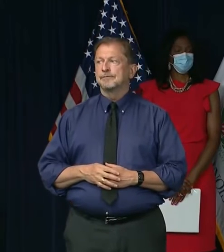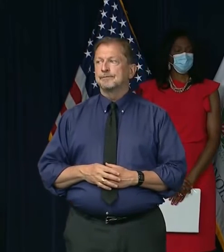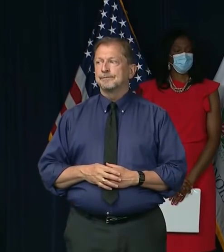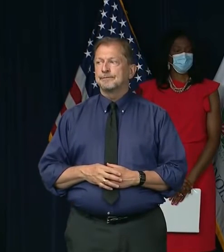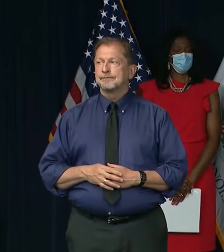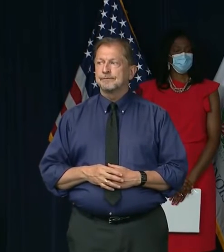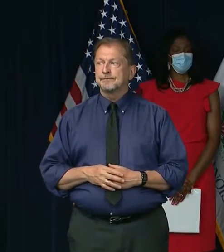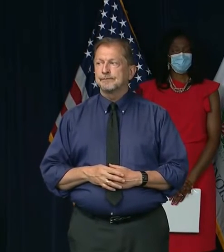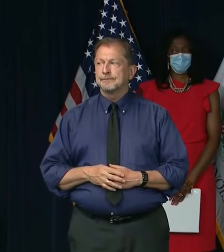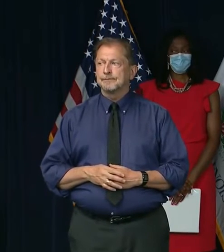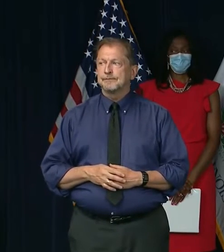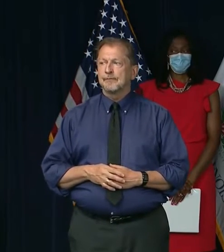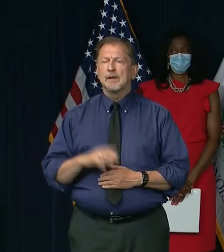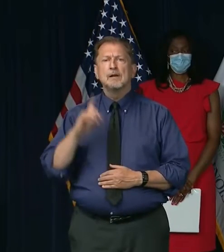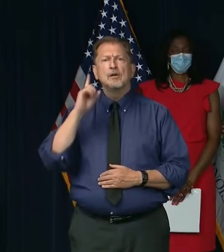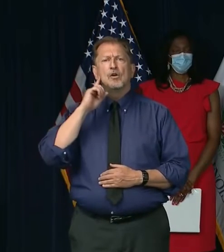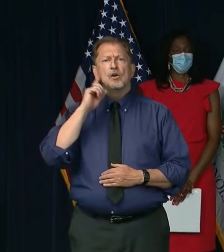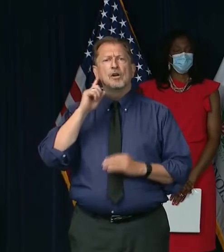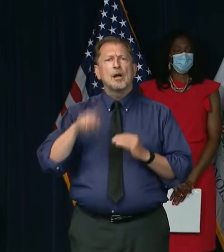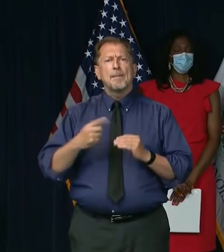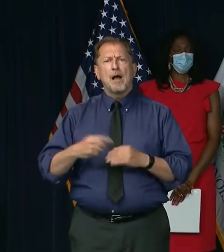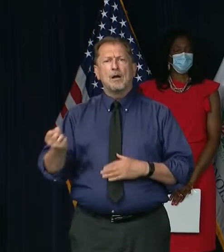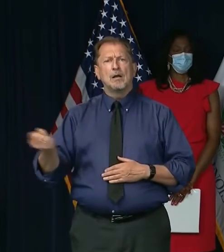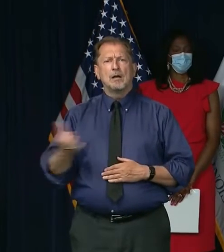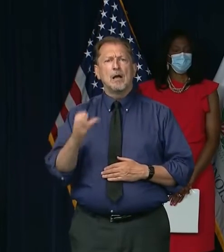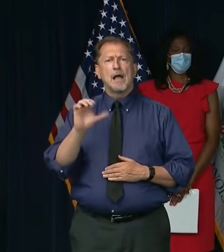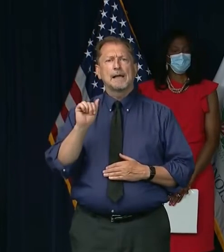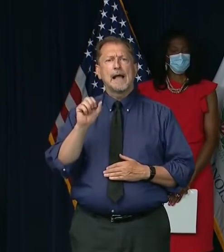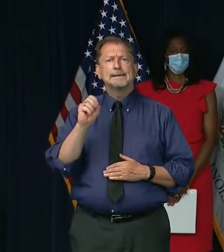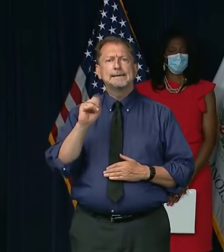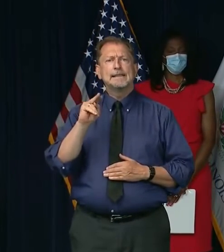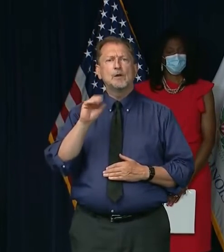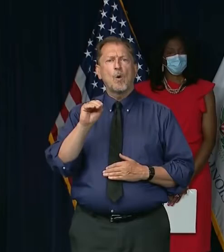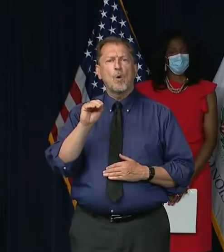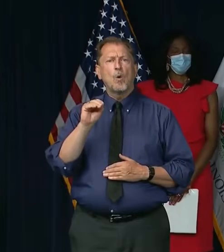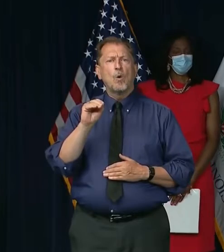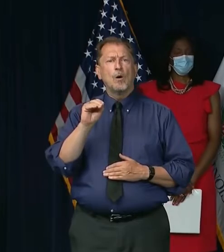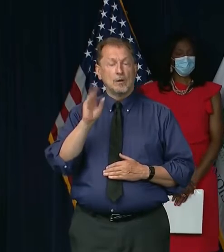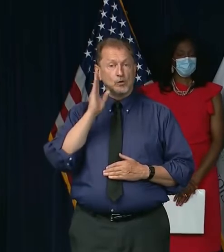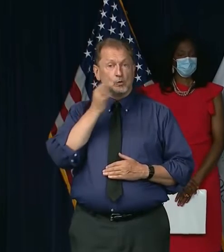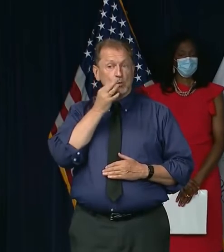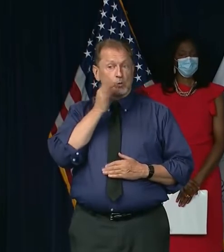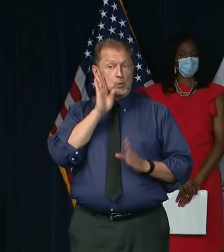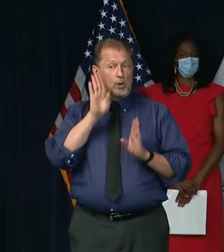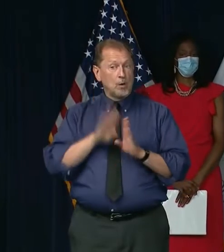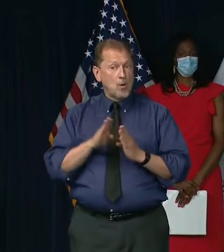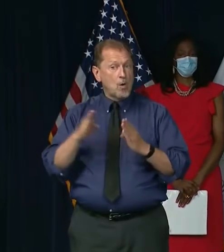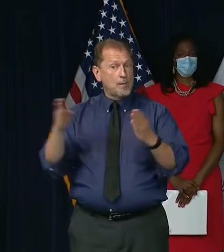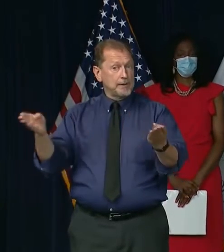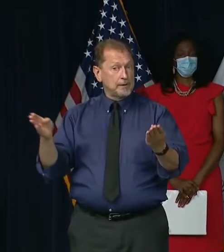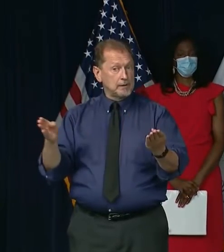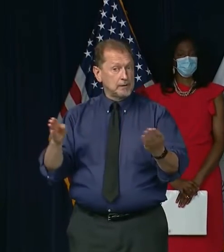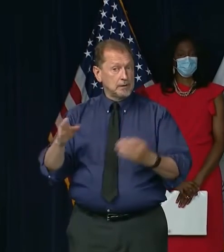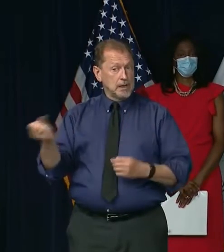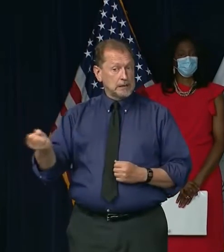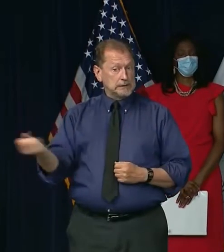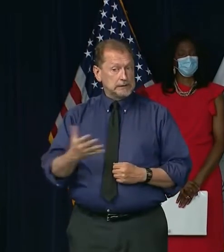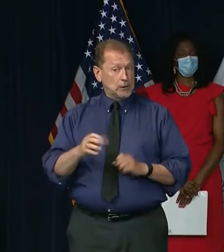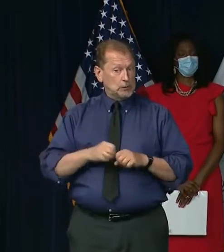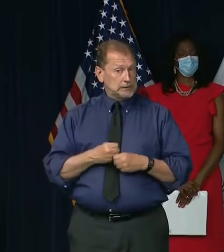Gaming Board said that I think casinos are reopening. Can you tell us a bit about that and why you think it's safe for casinos to reopen?